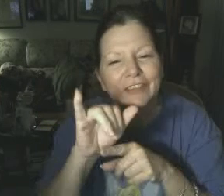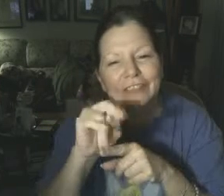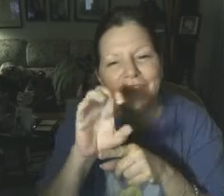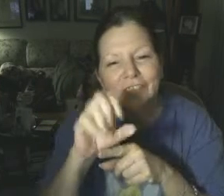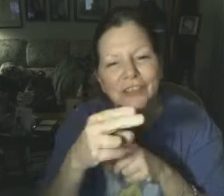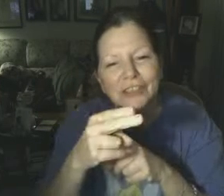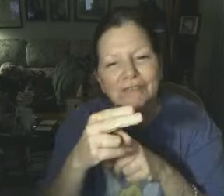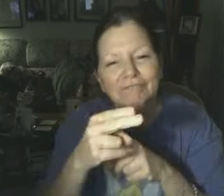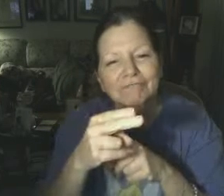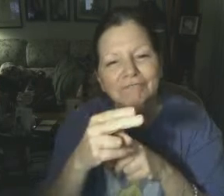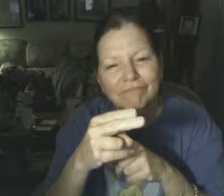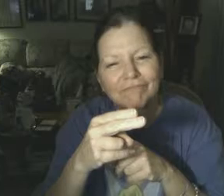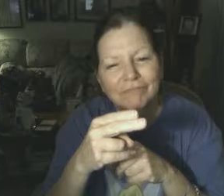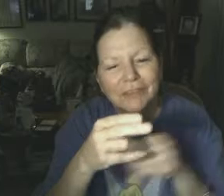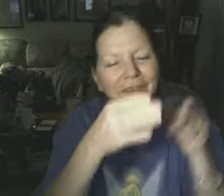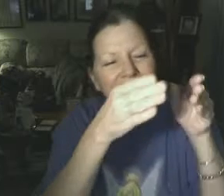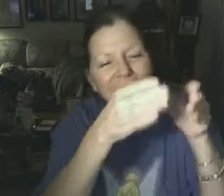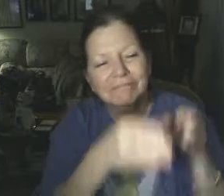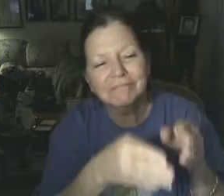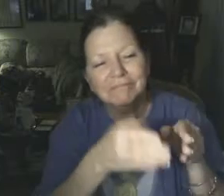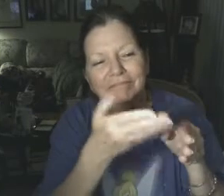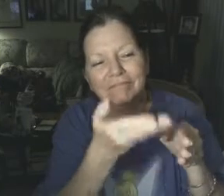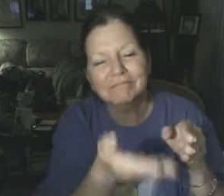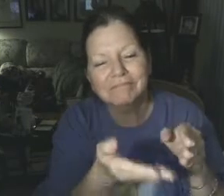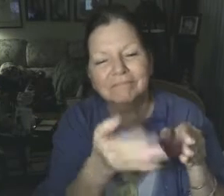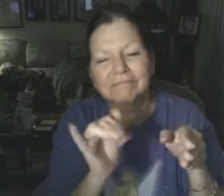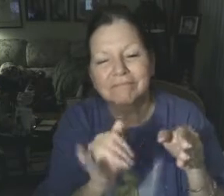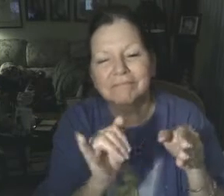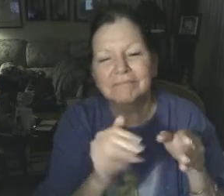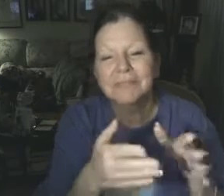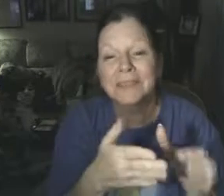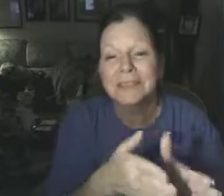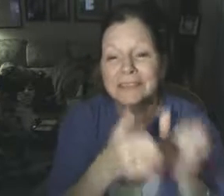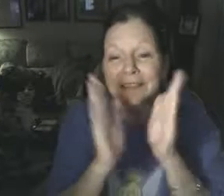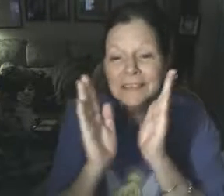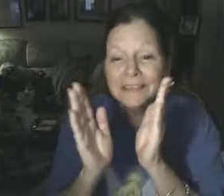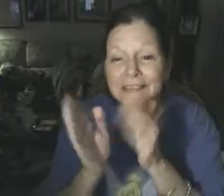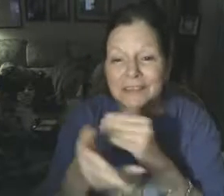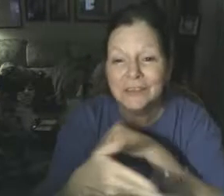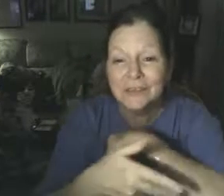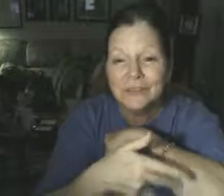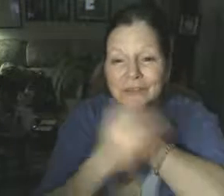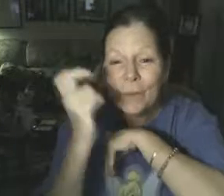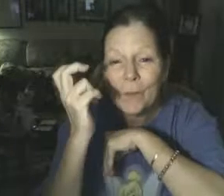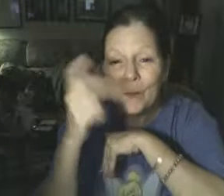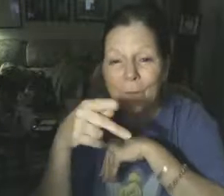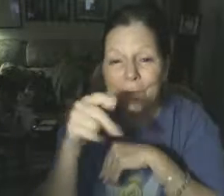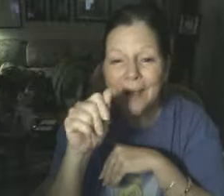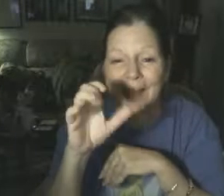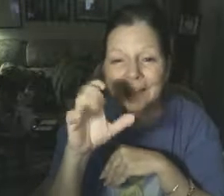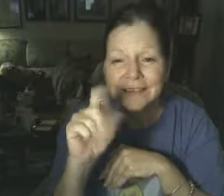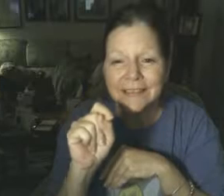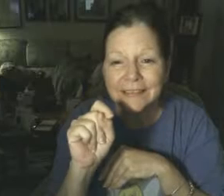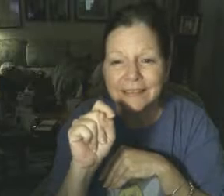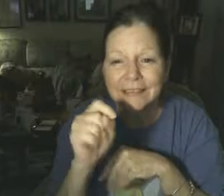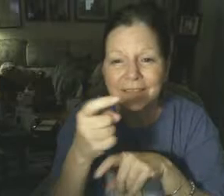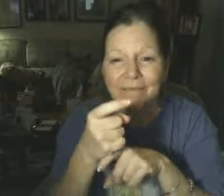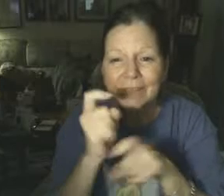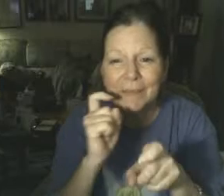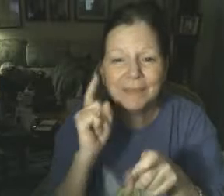And we are in desperate need of the health care system as well as health care reform post-Katrina.